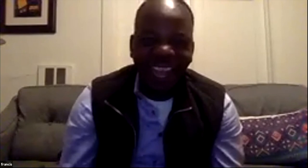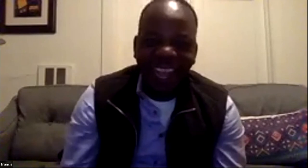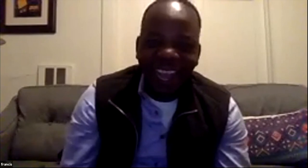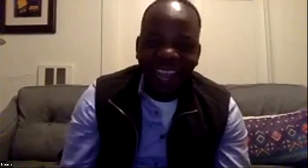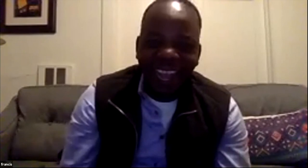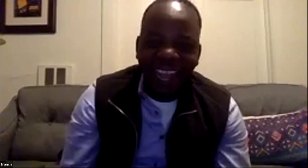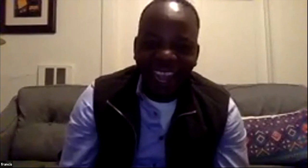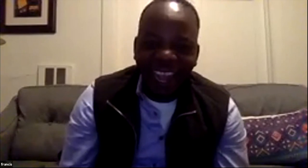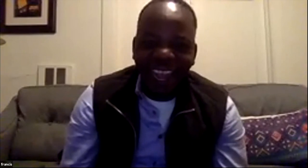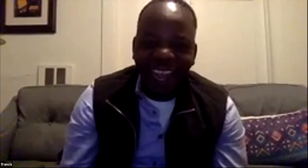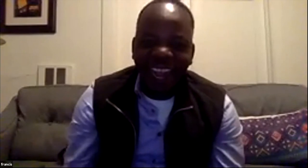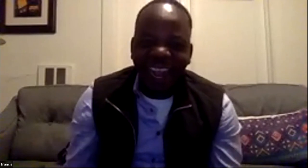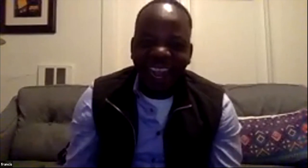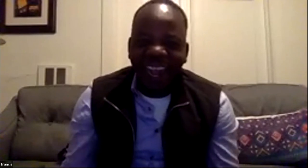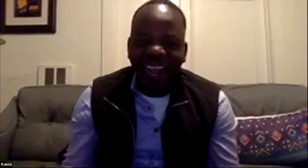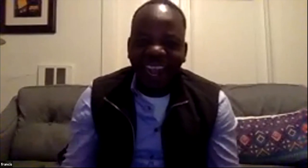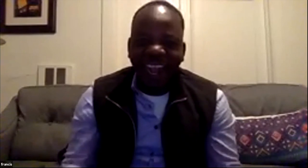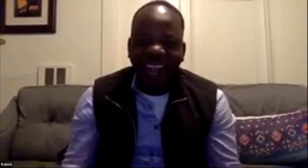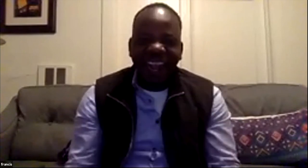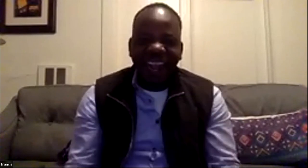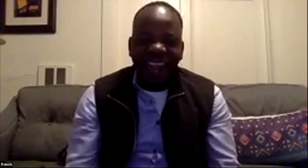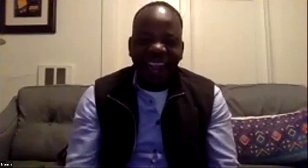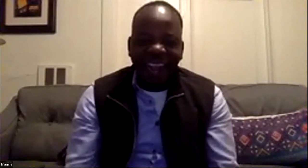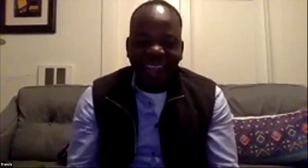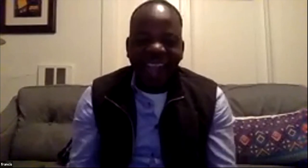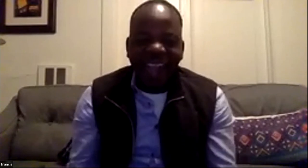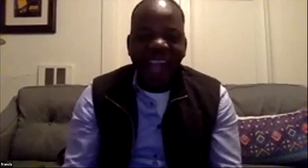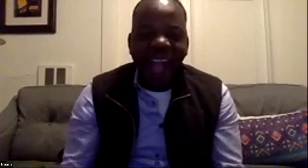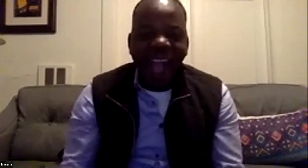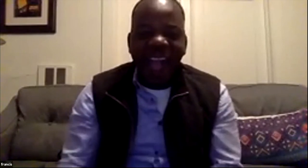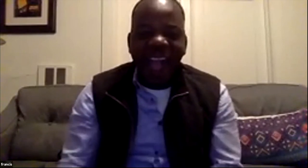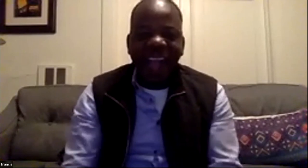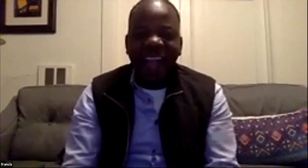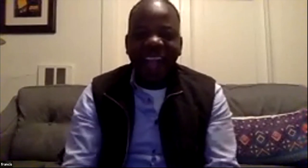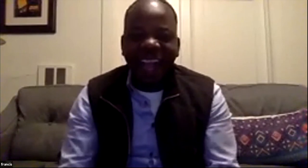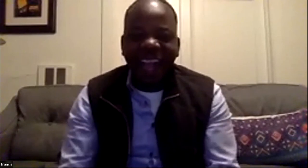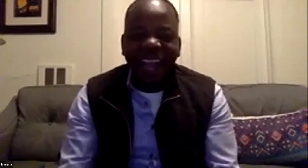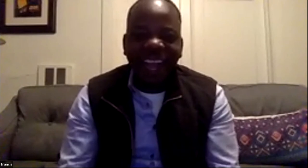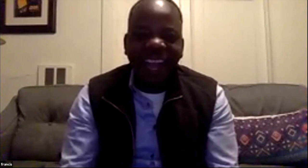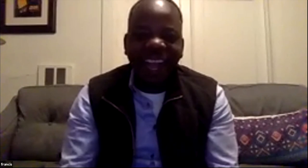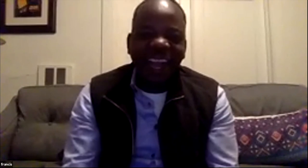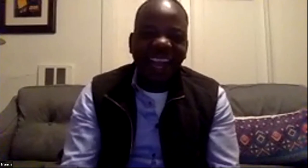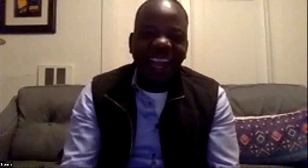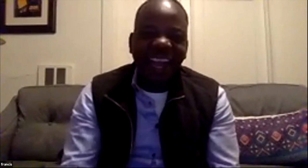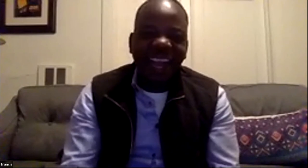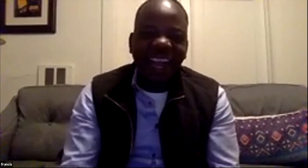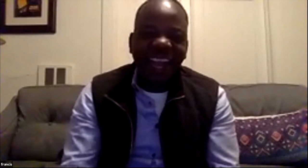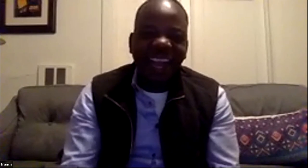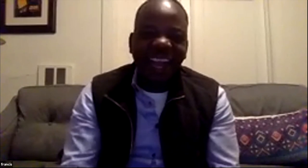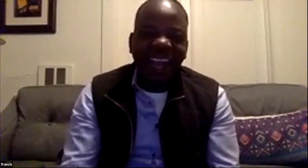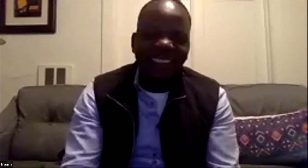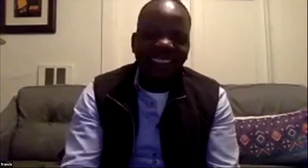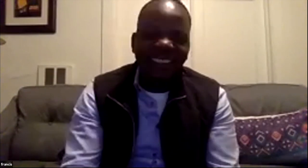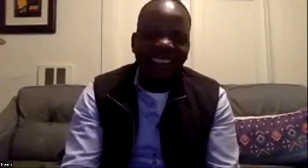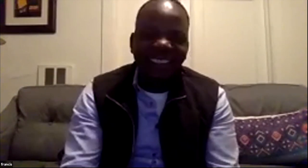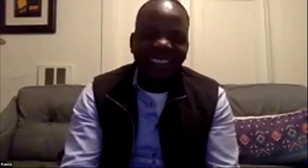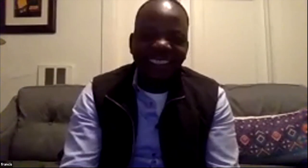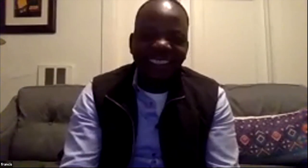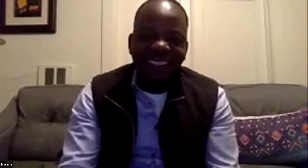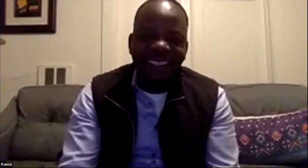i'm gonna be talking i'm gonna be talking to some folks you know uh also you know because i i love to pick minds and you know